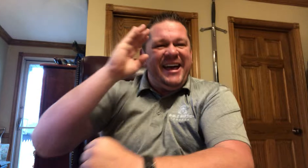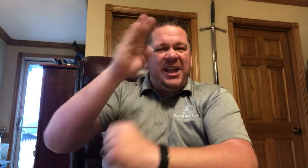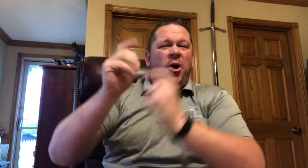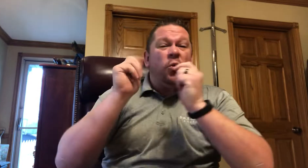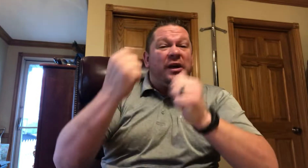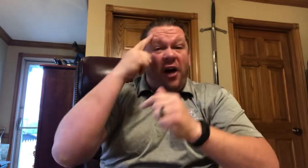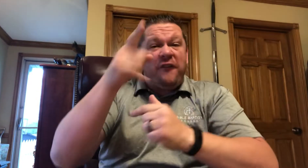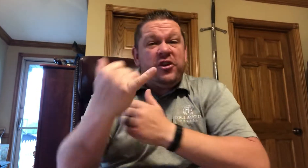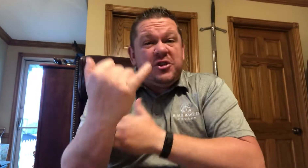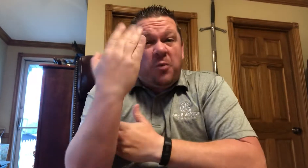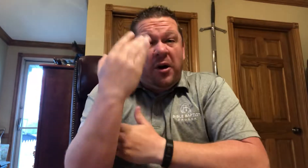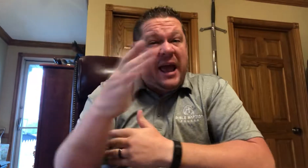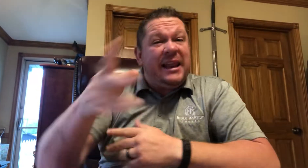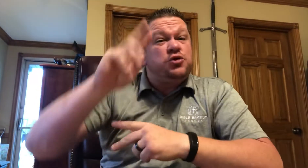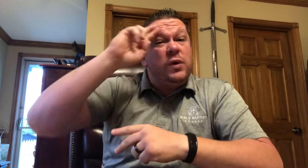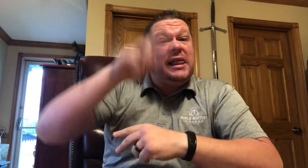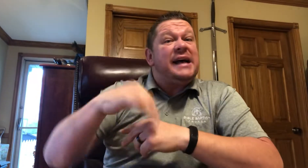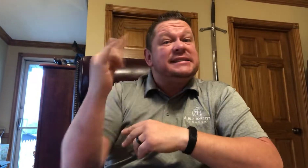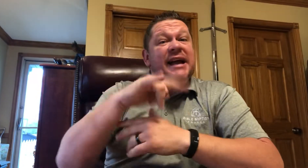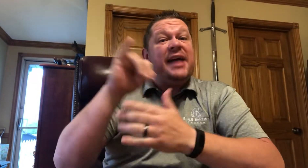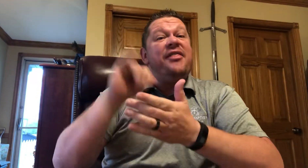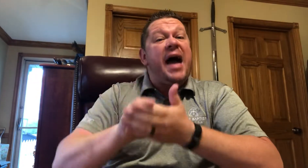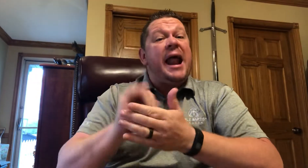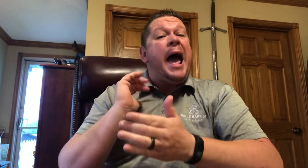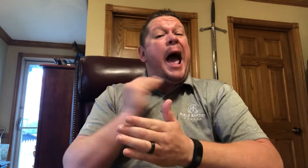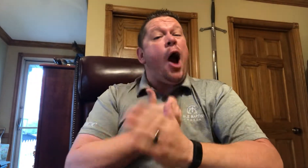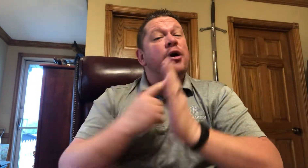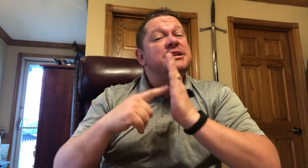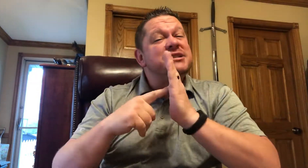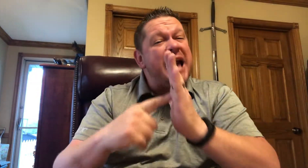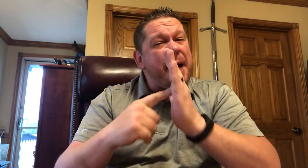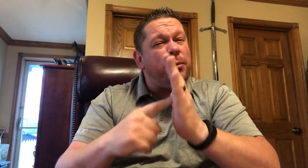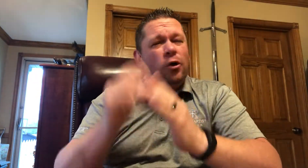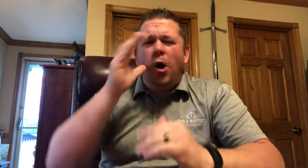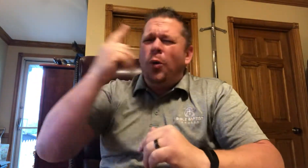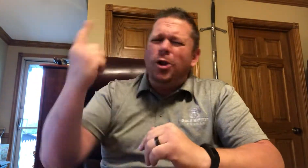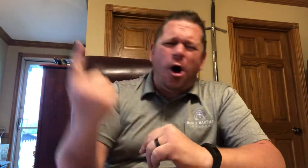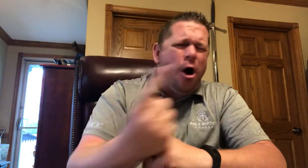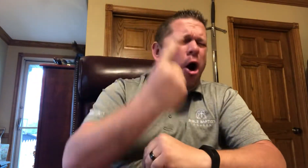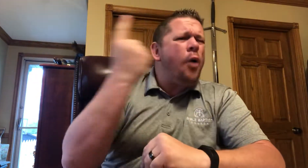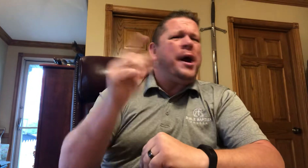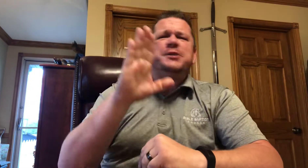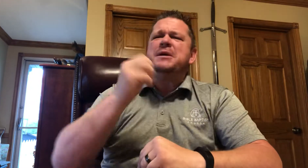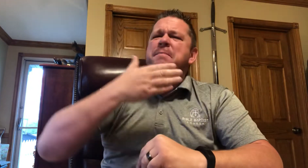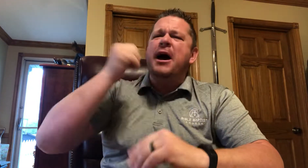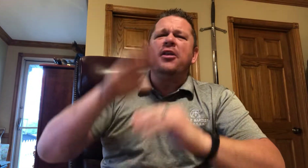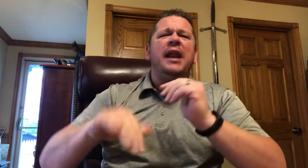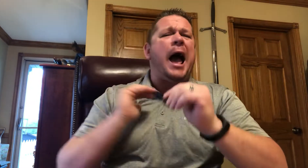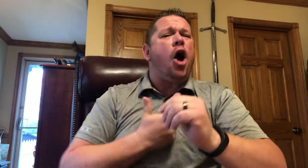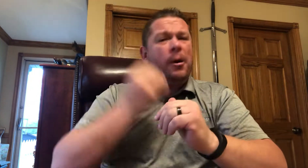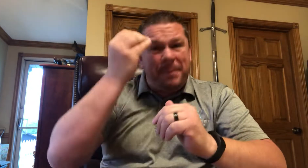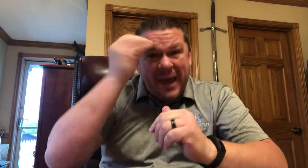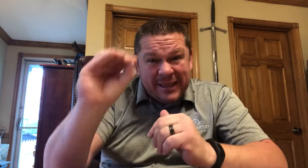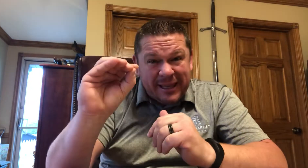Hello, quick thought for you this morning. Hey, let's realize today that our example will always be better than our opinion.